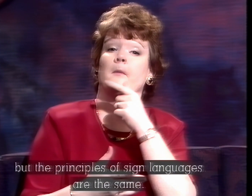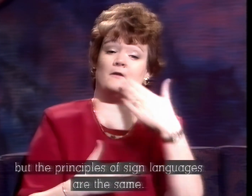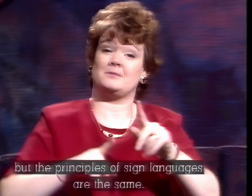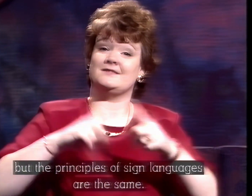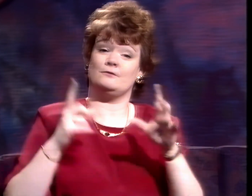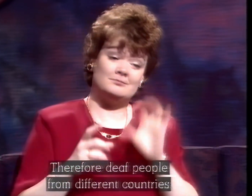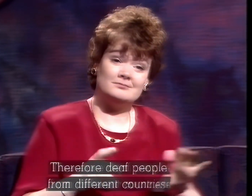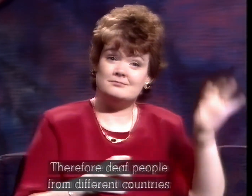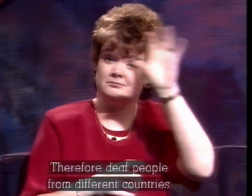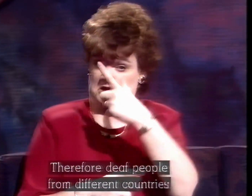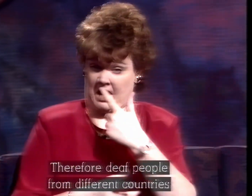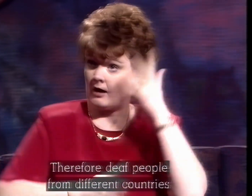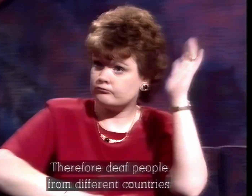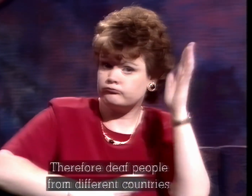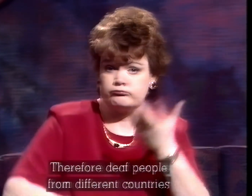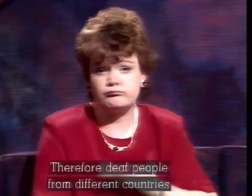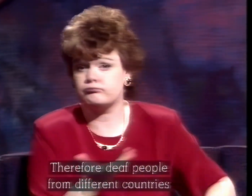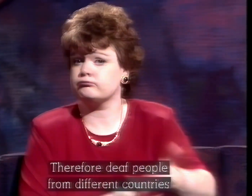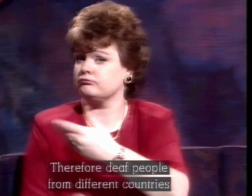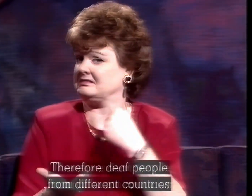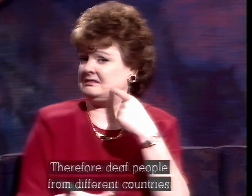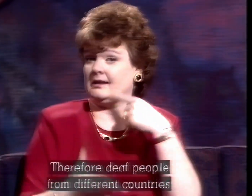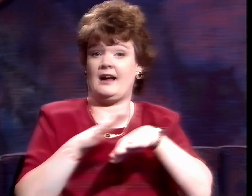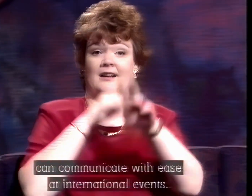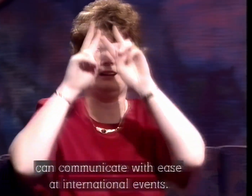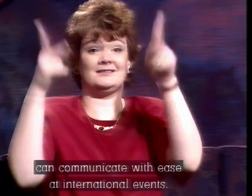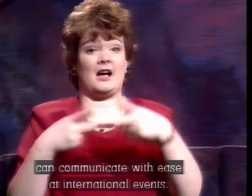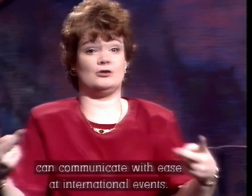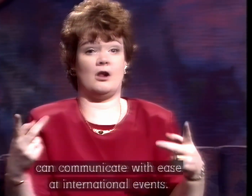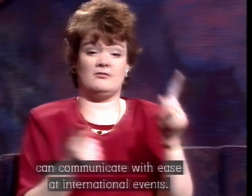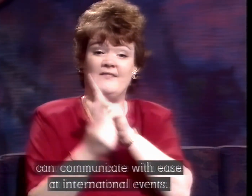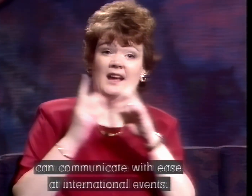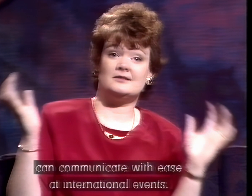Therefore, deaf people from different countries can communicate with ease at international events.